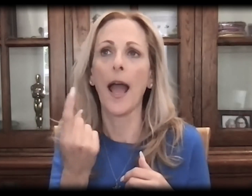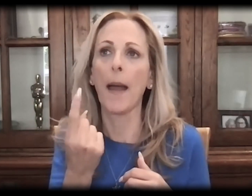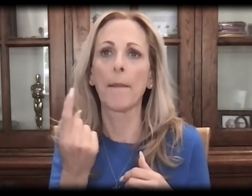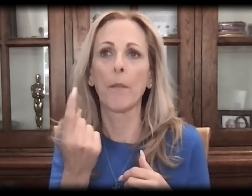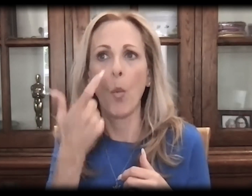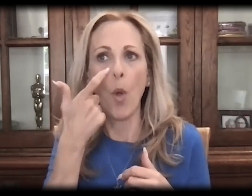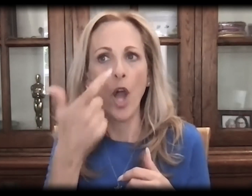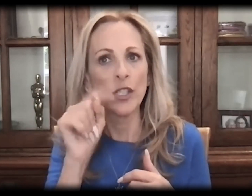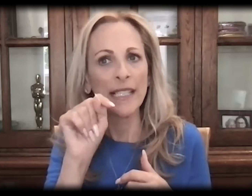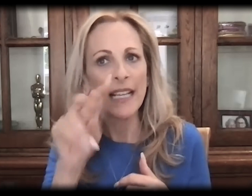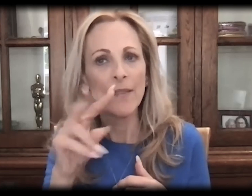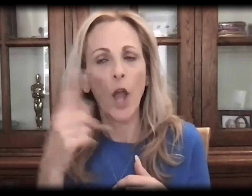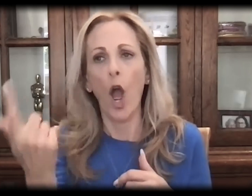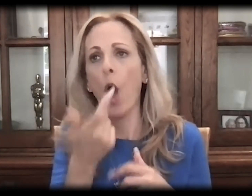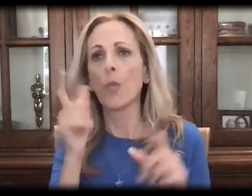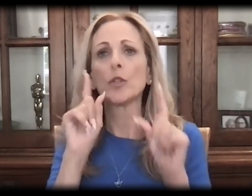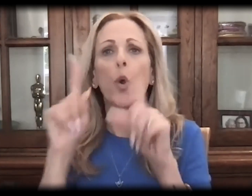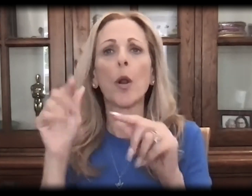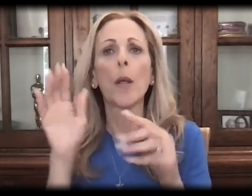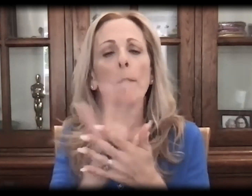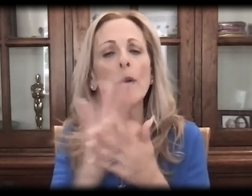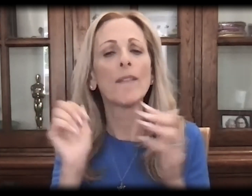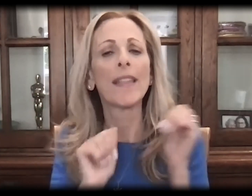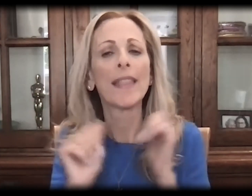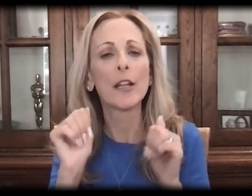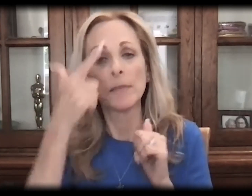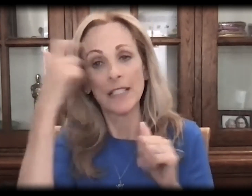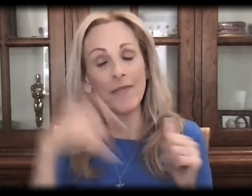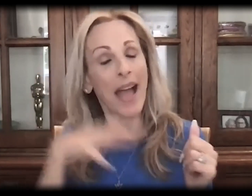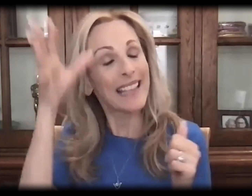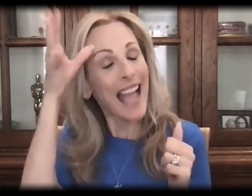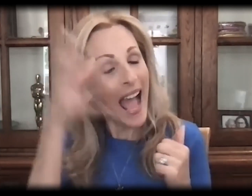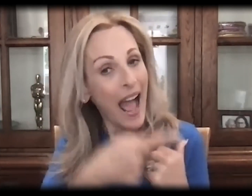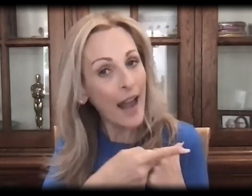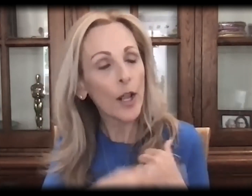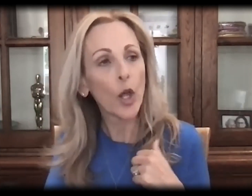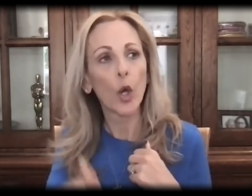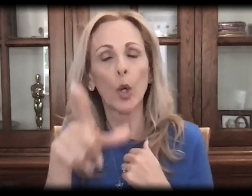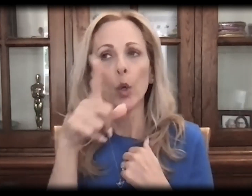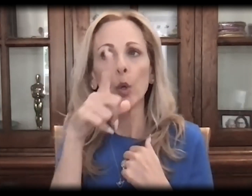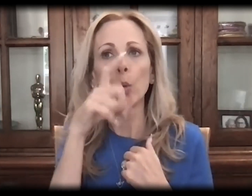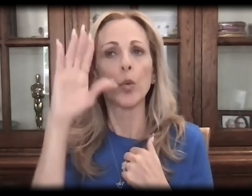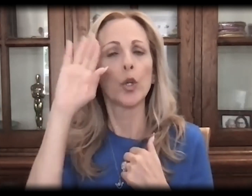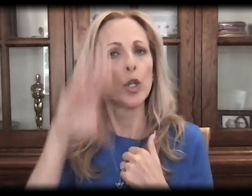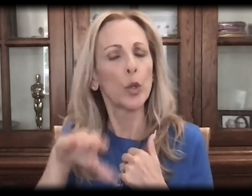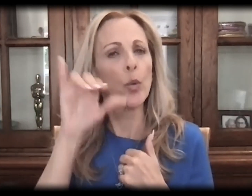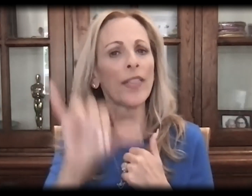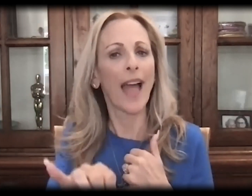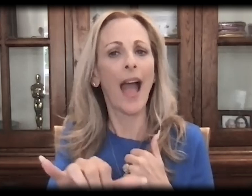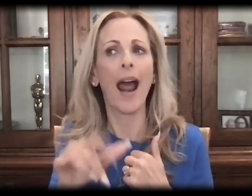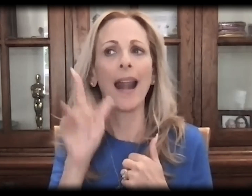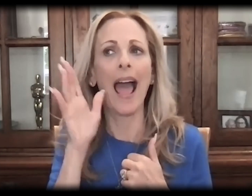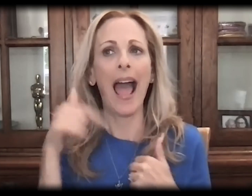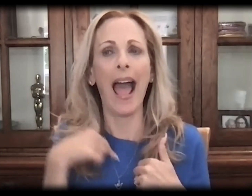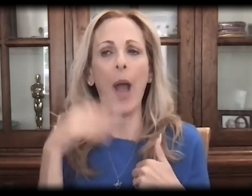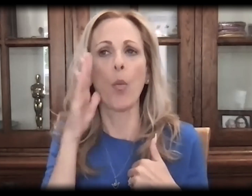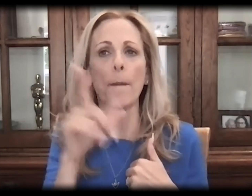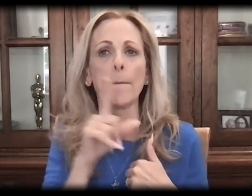aware of television, going to movie theatres, because my dad loved to do this. He knew that